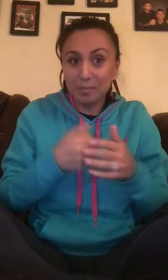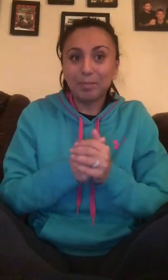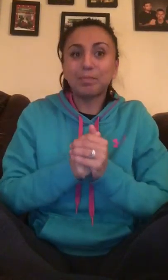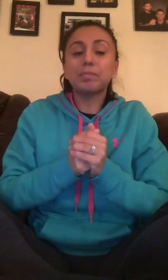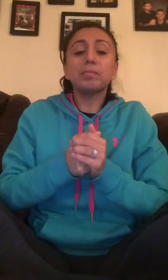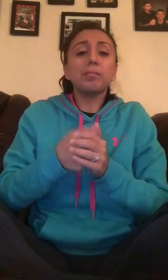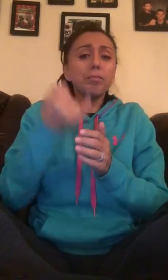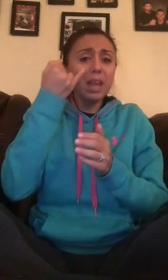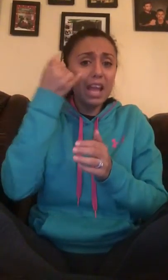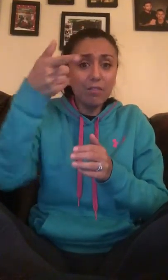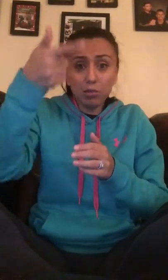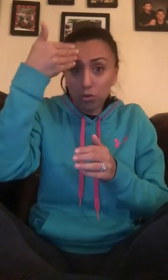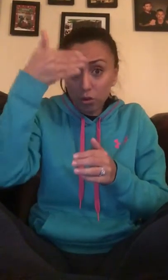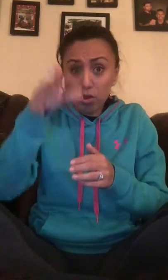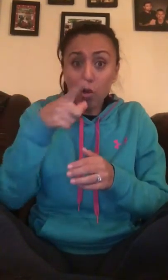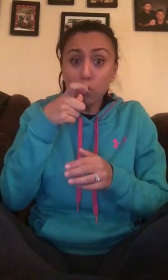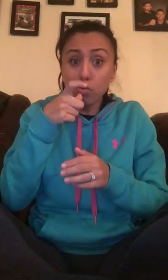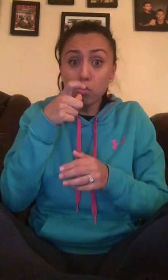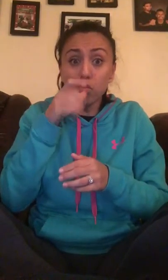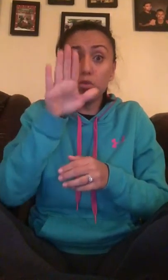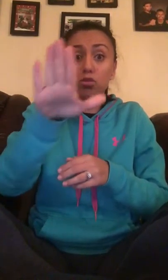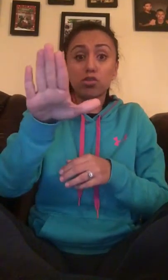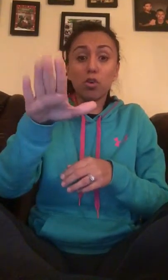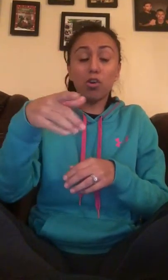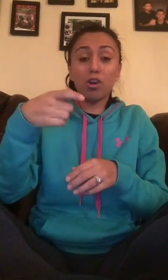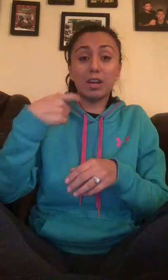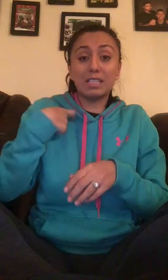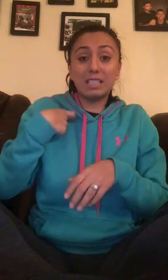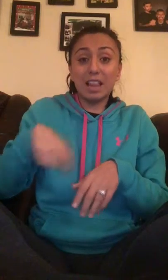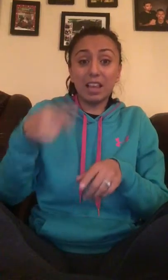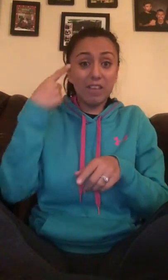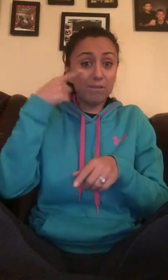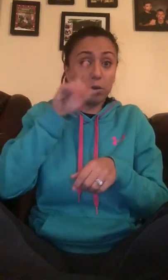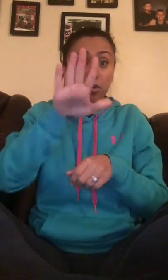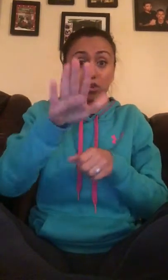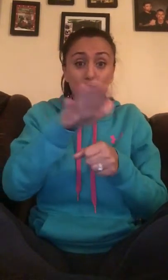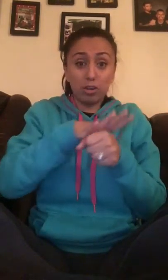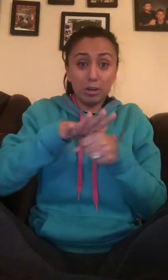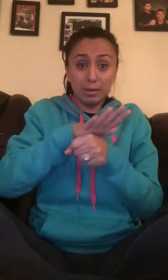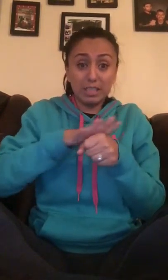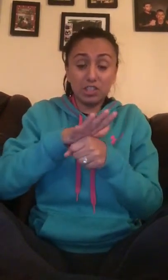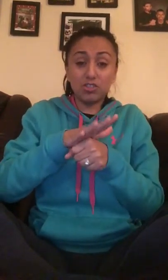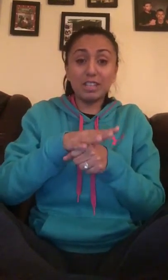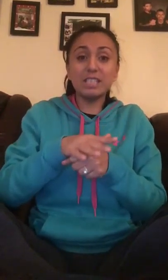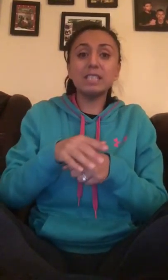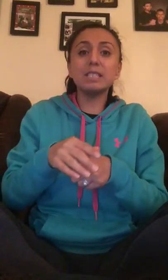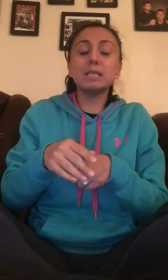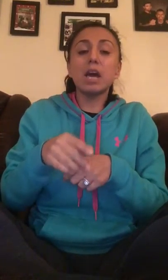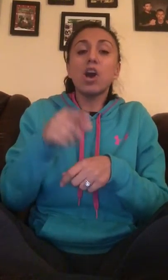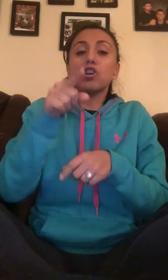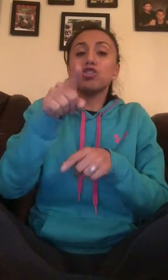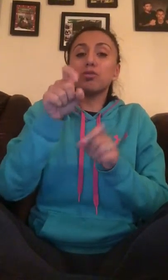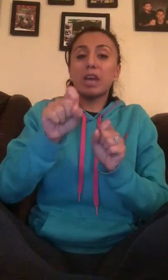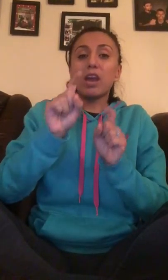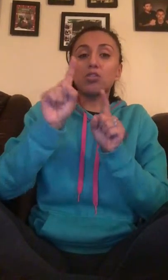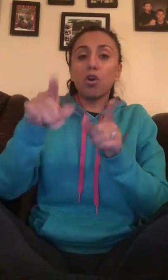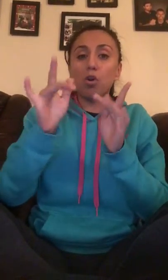If you don't know who your delegate for your district is, you can go